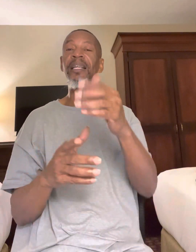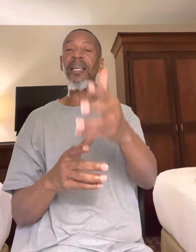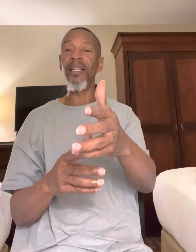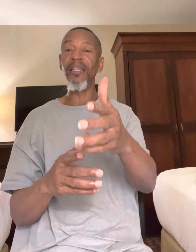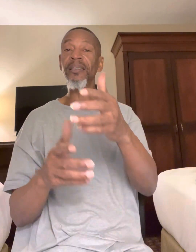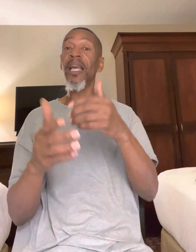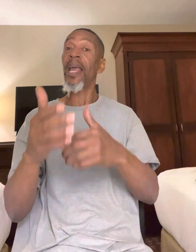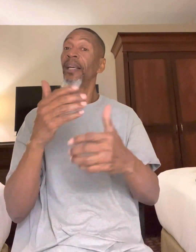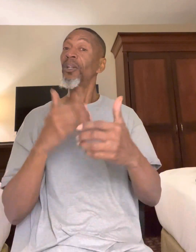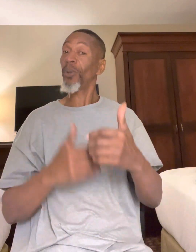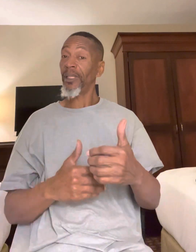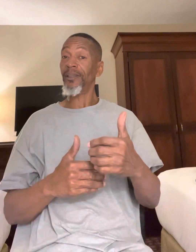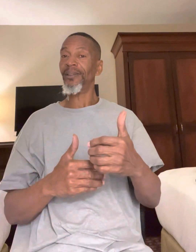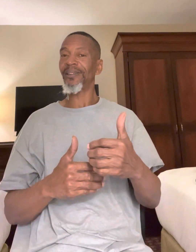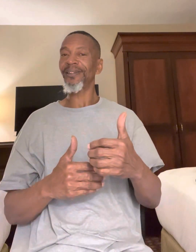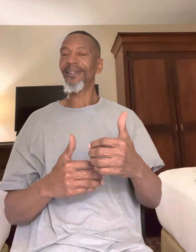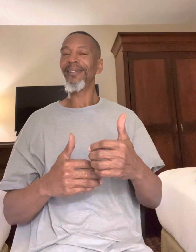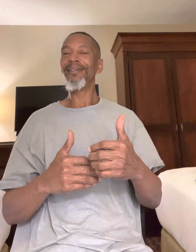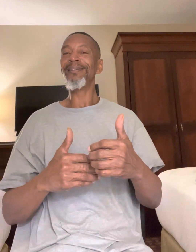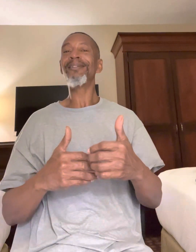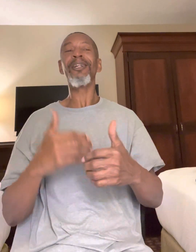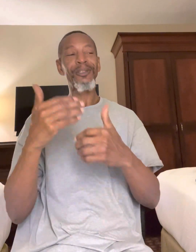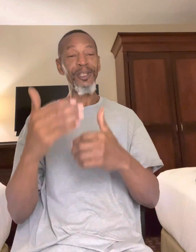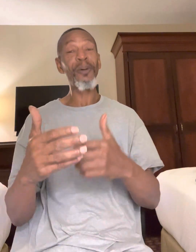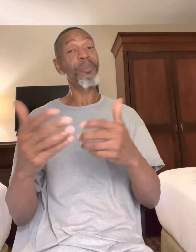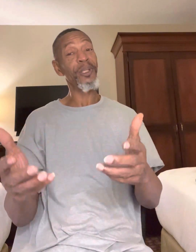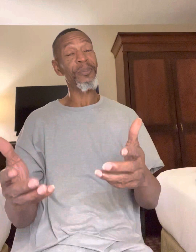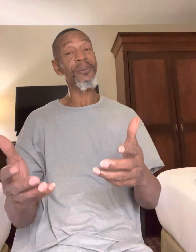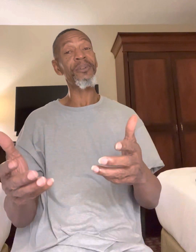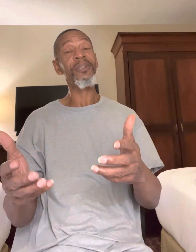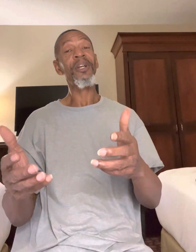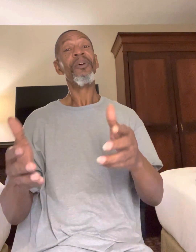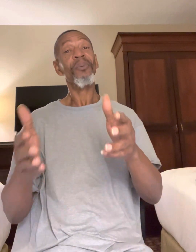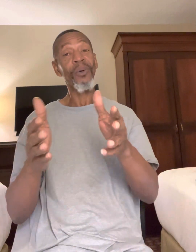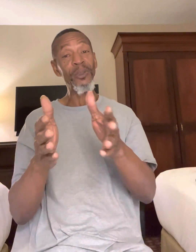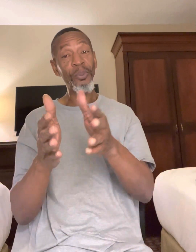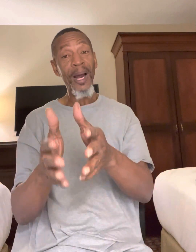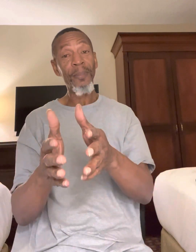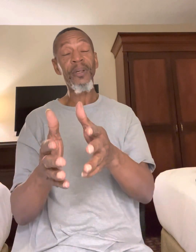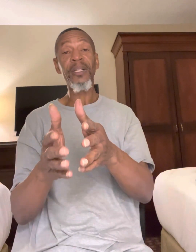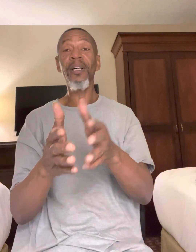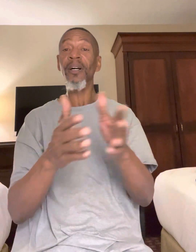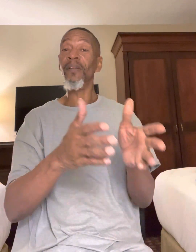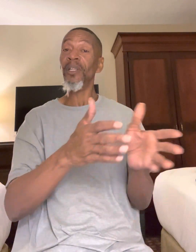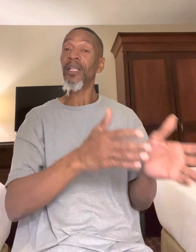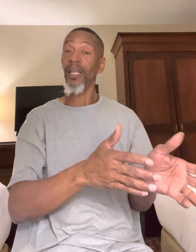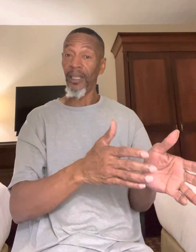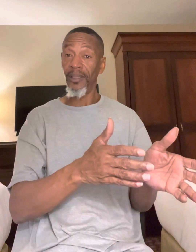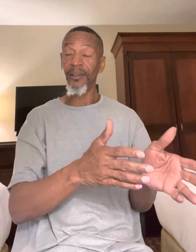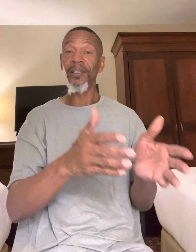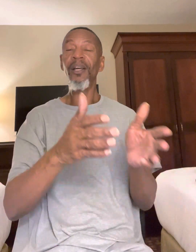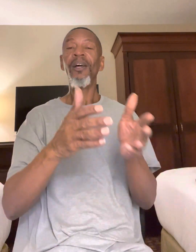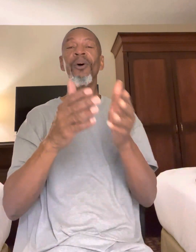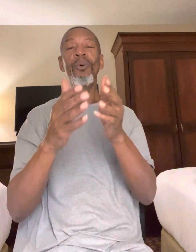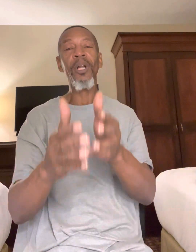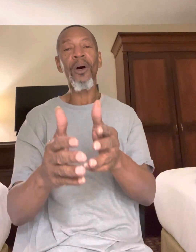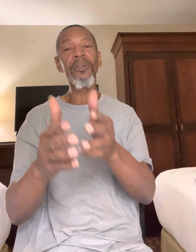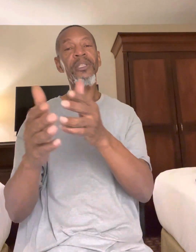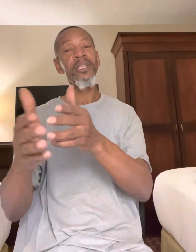kings and queens because some people was property of the king who lost his